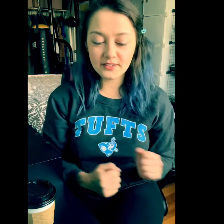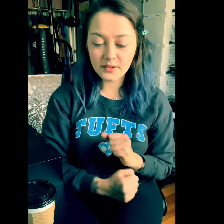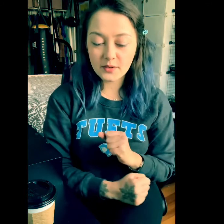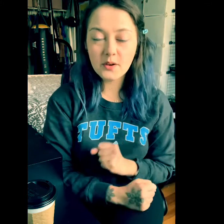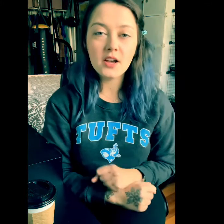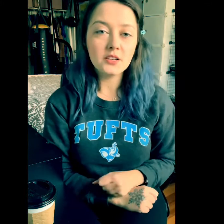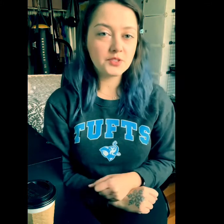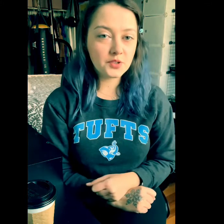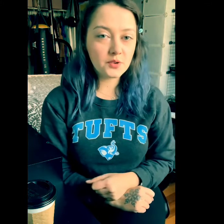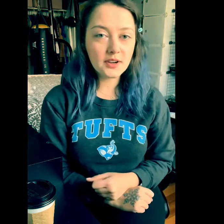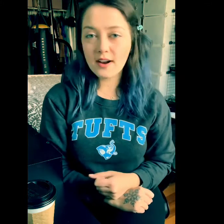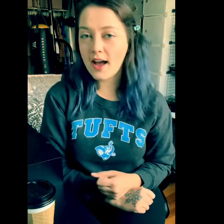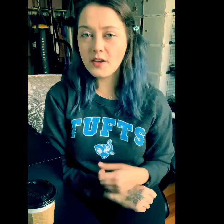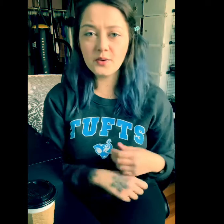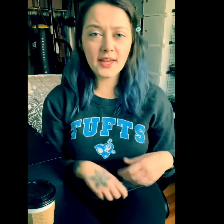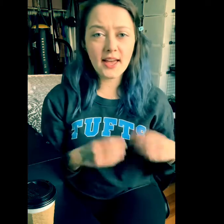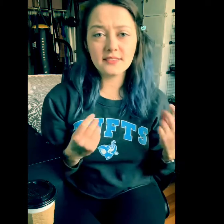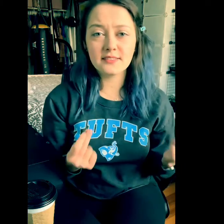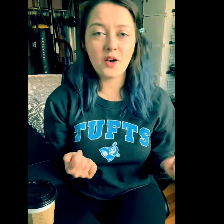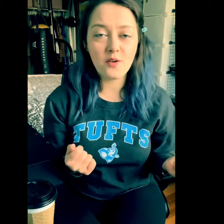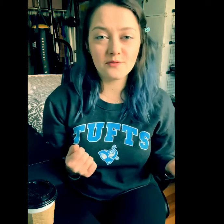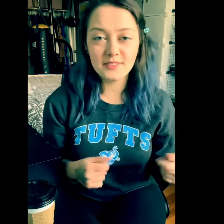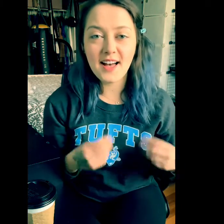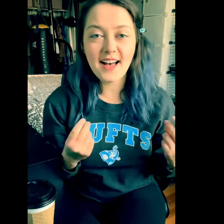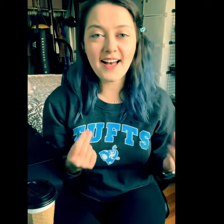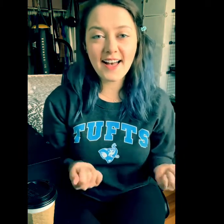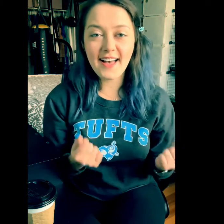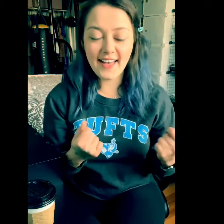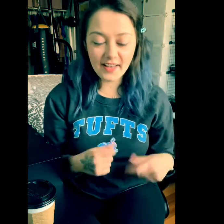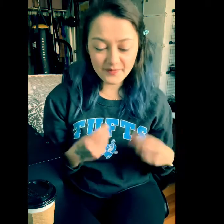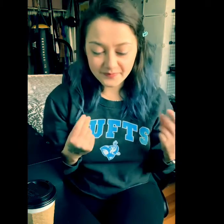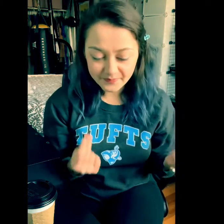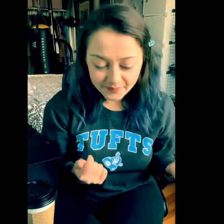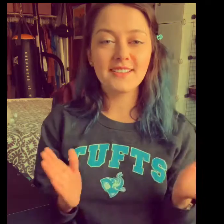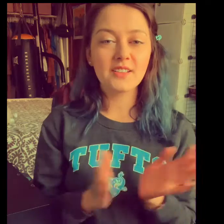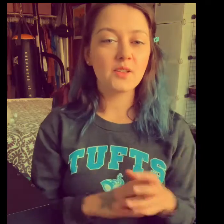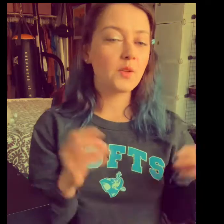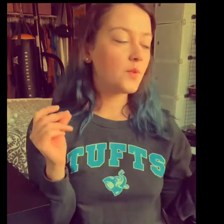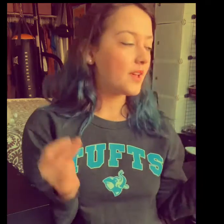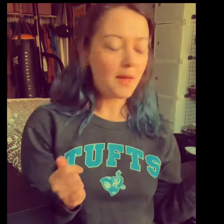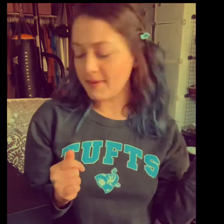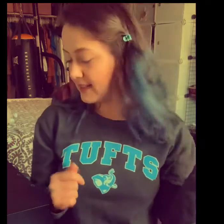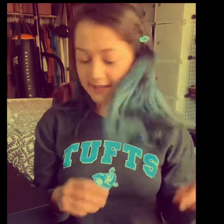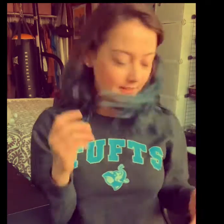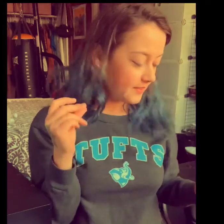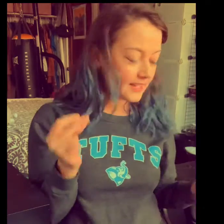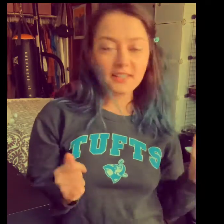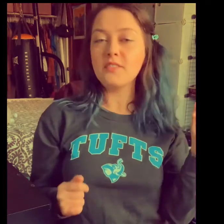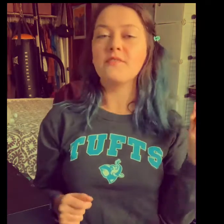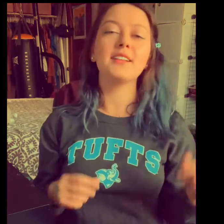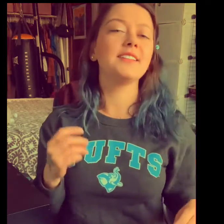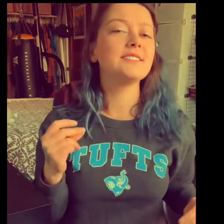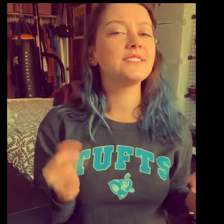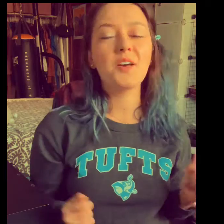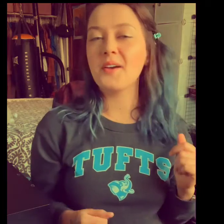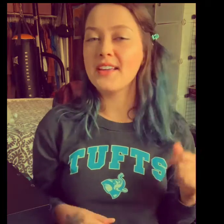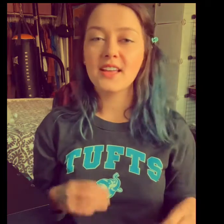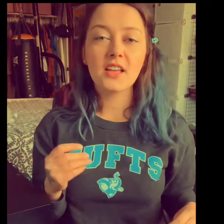do Sugar, how you get so fly You got me lifted, feeling so good